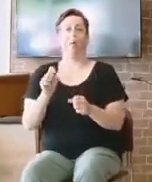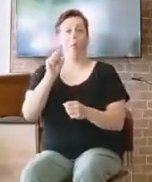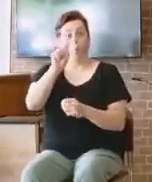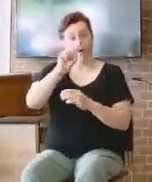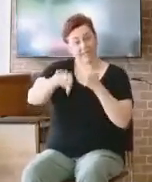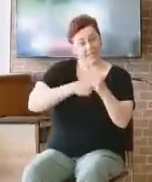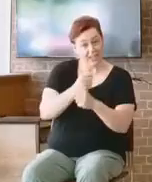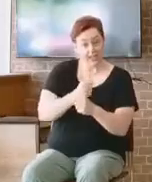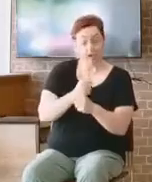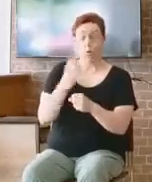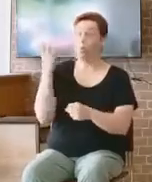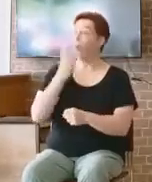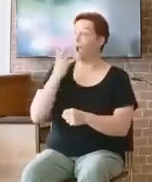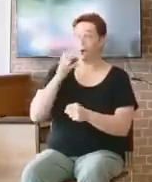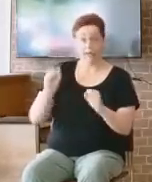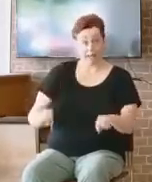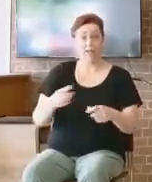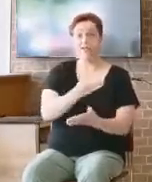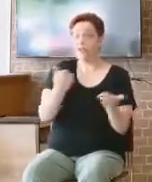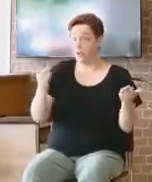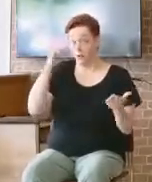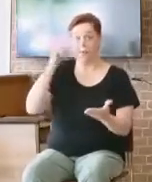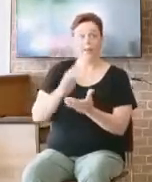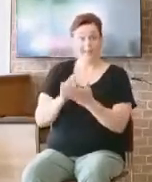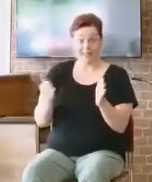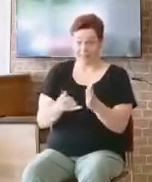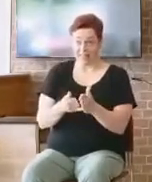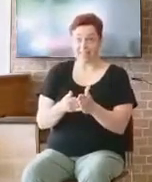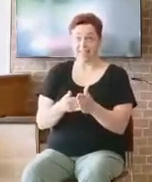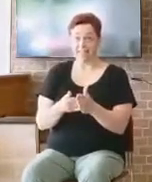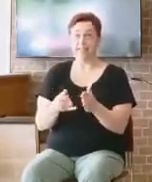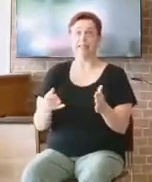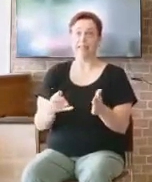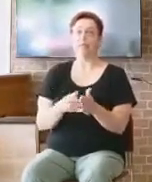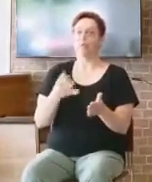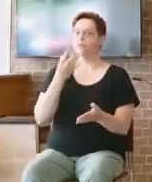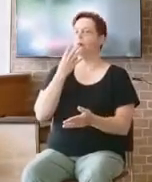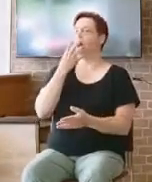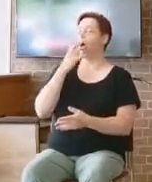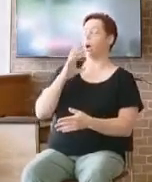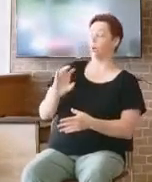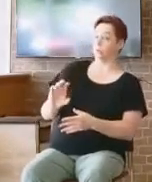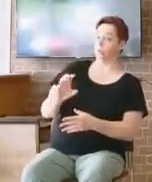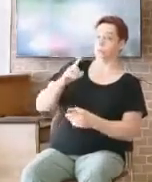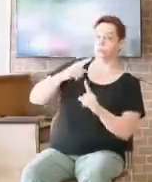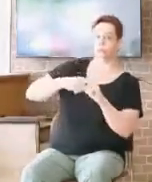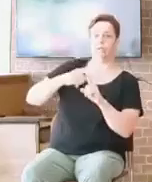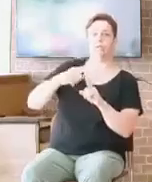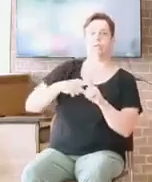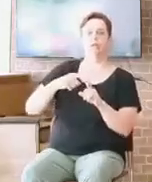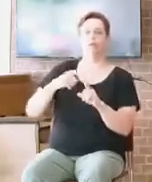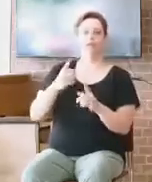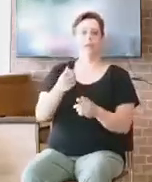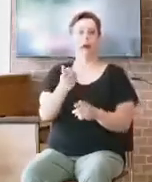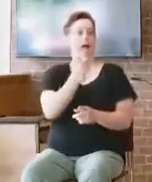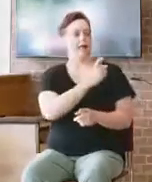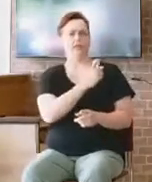pavilion? And, uh, it was hot that day. It's probably going to be hot on an anniversary service as well. So that's okay. What's the date of that pastor?